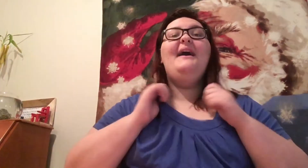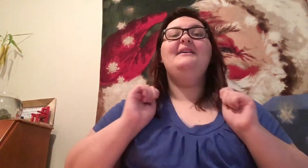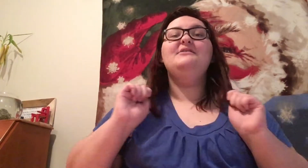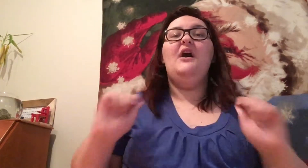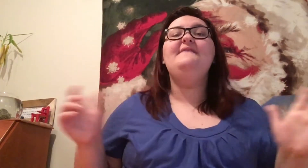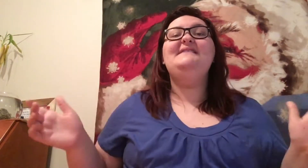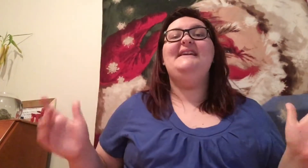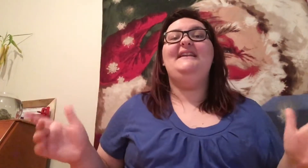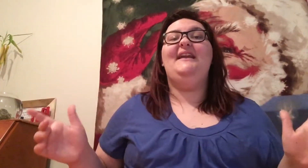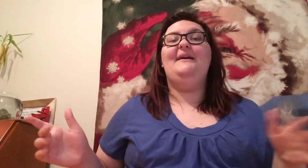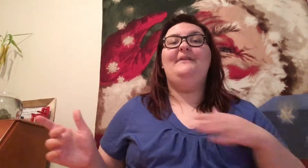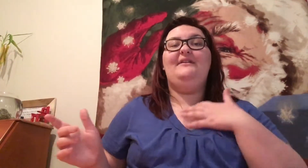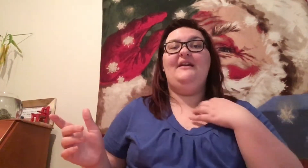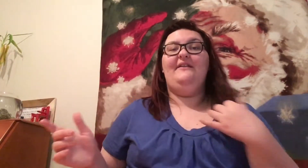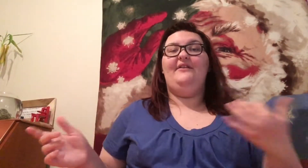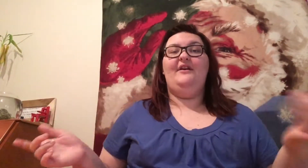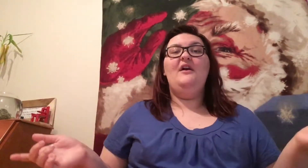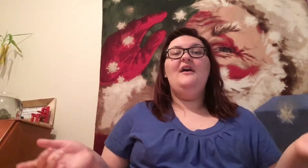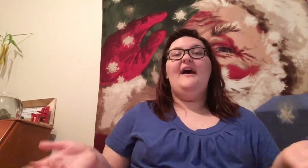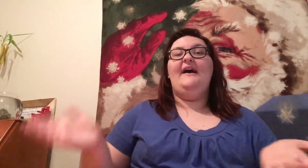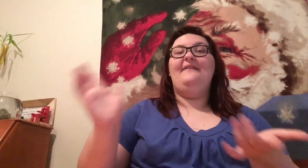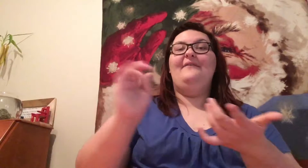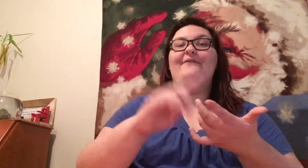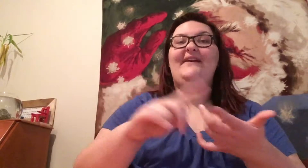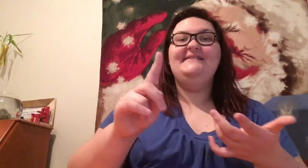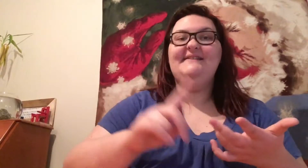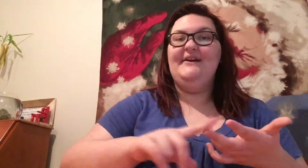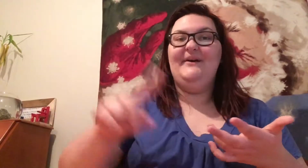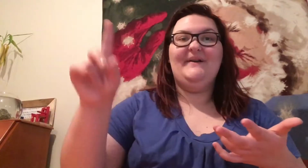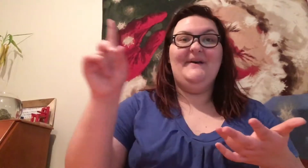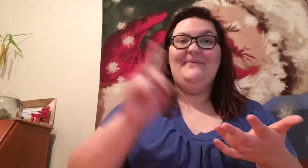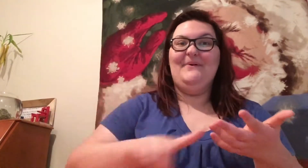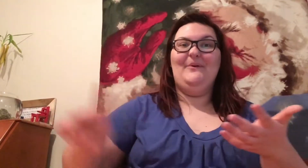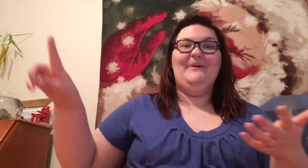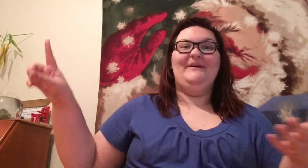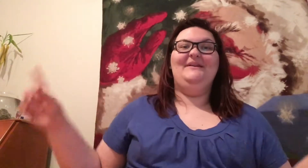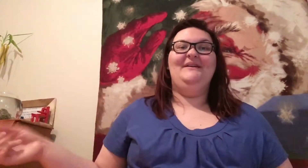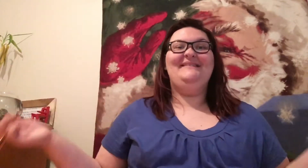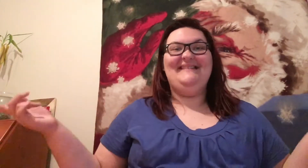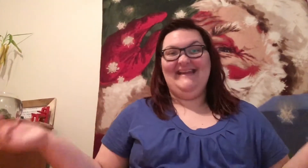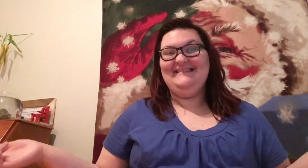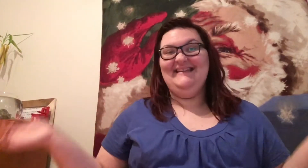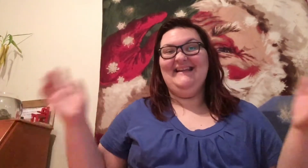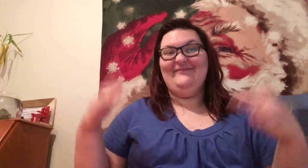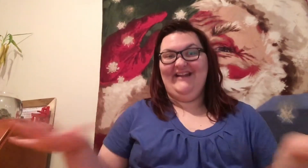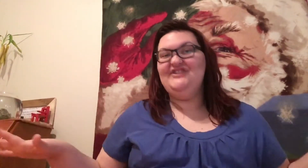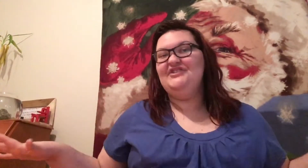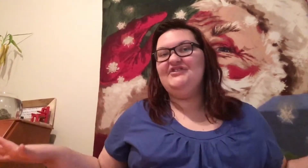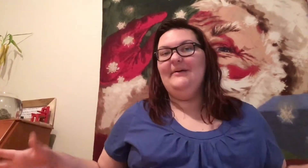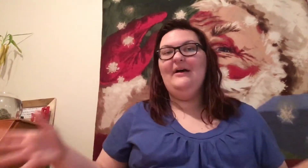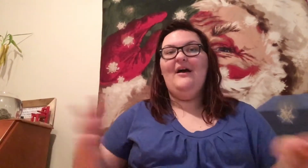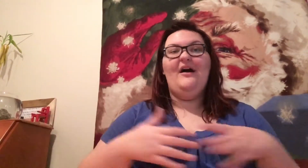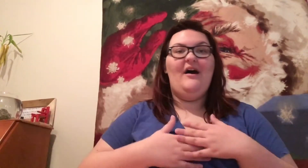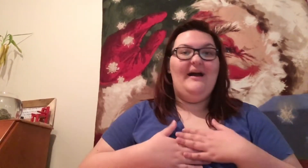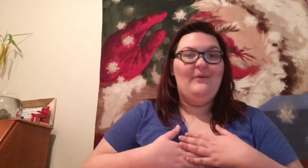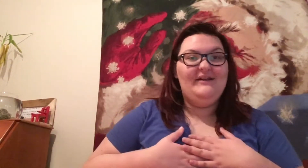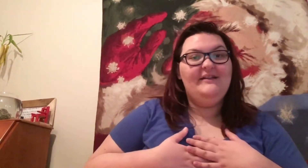And on this dating app, you can either have friends, hookup, or date. Like a relationship. I wanted